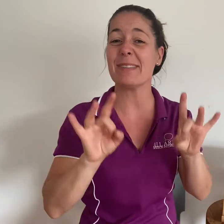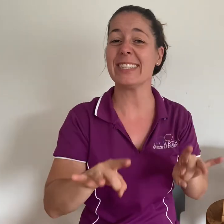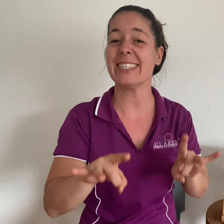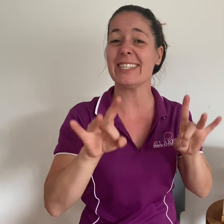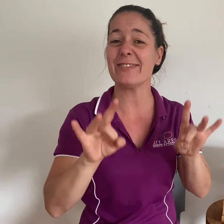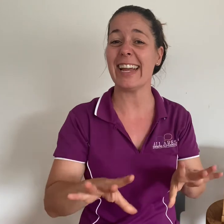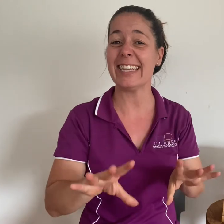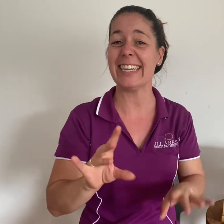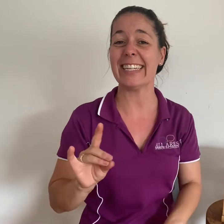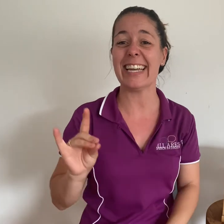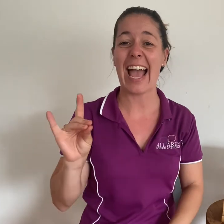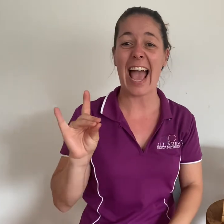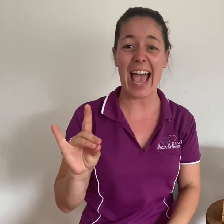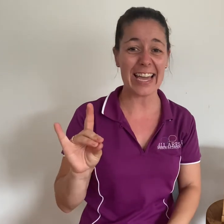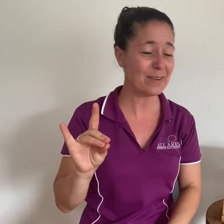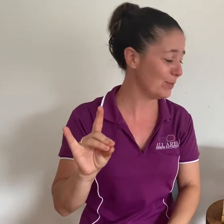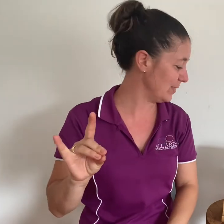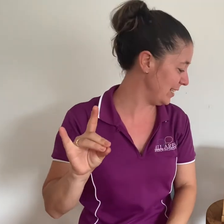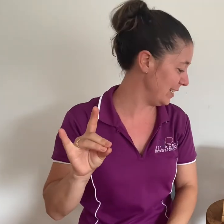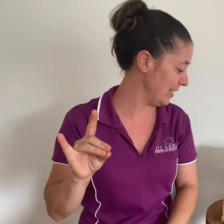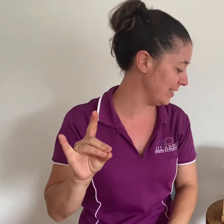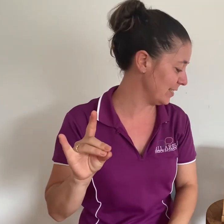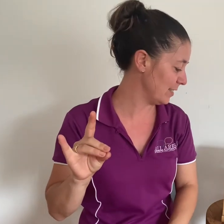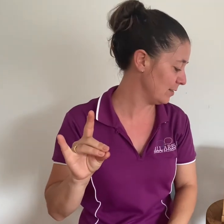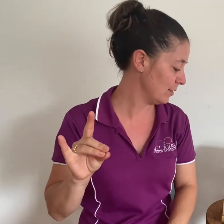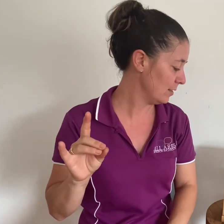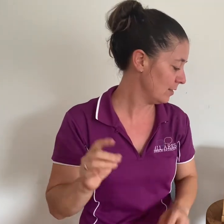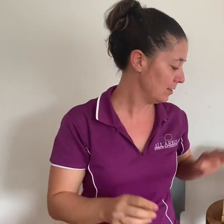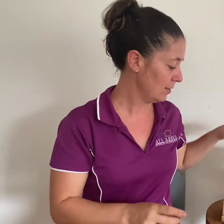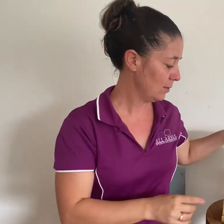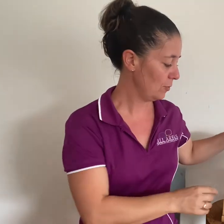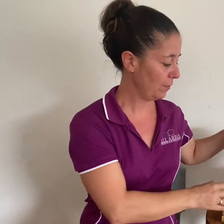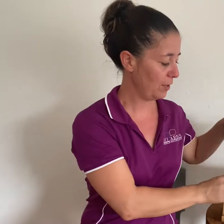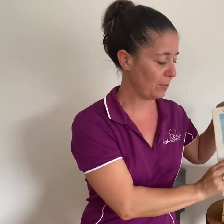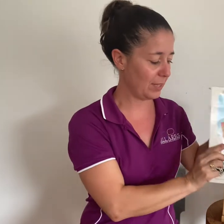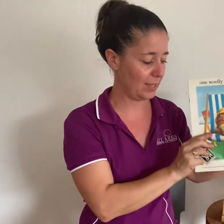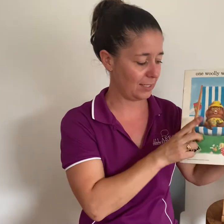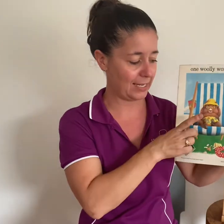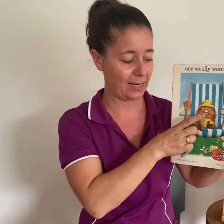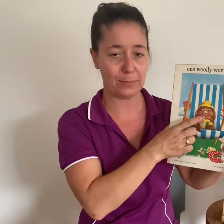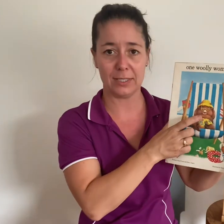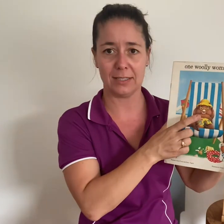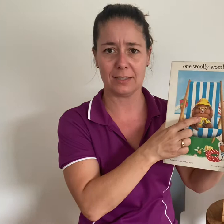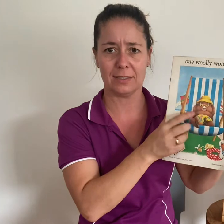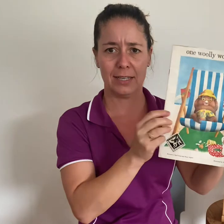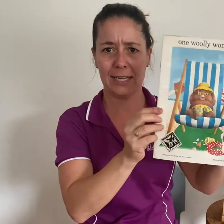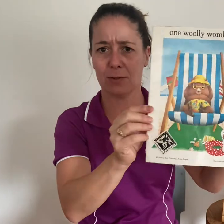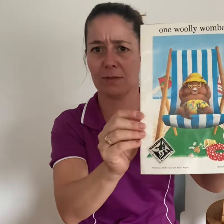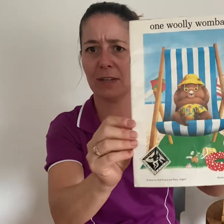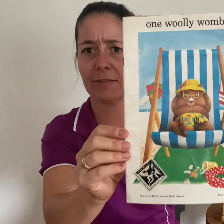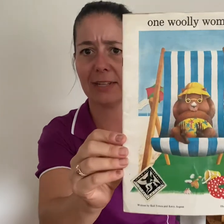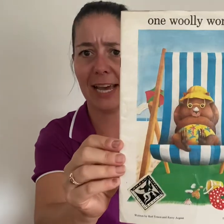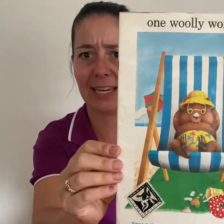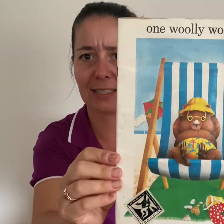Australian animals in it wonder if you know what this animal is he looks very relaxed